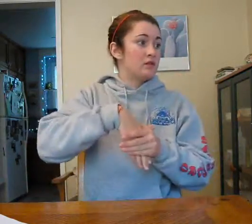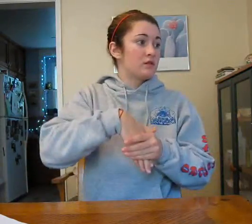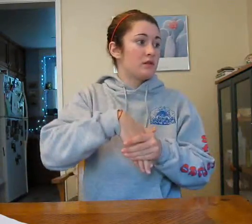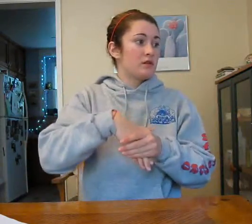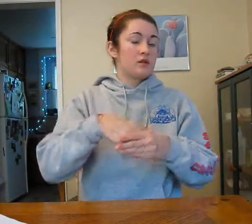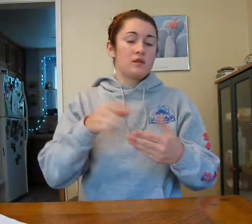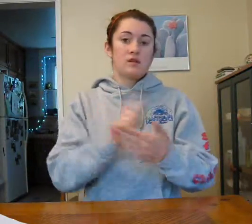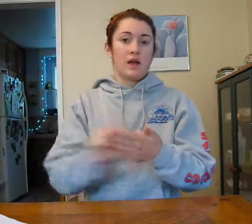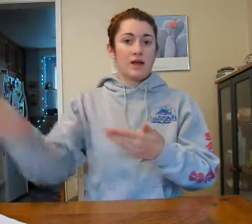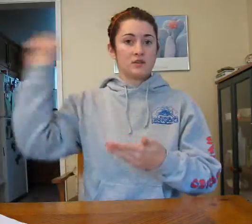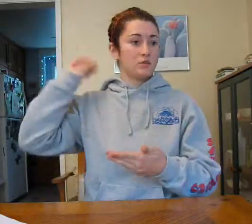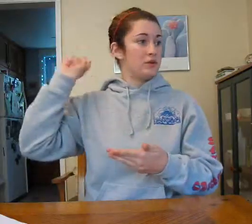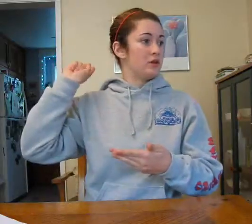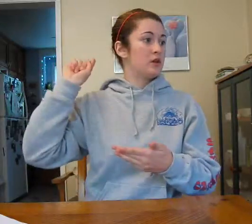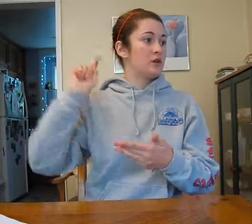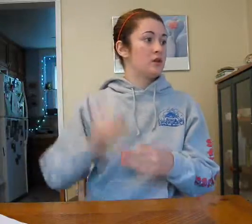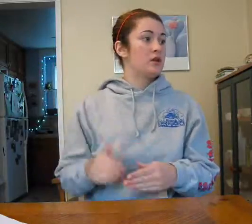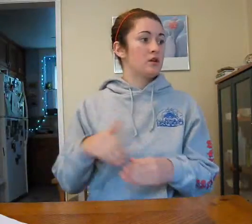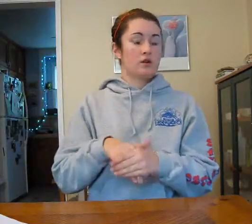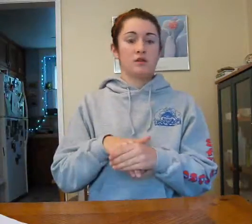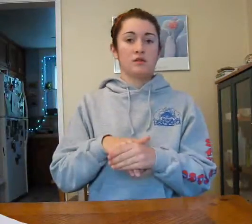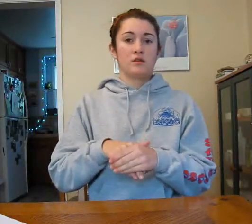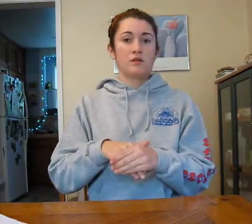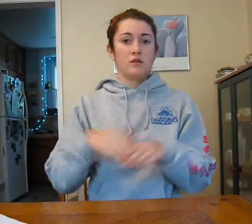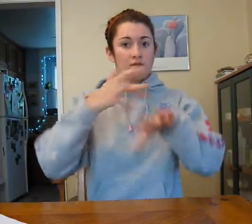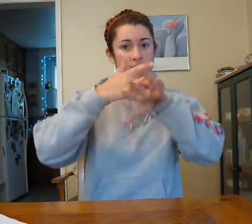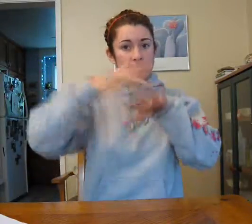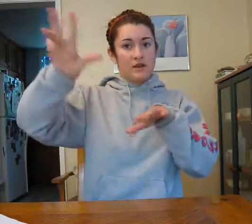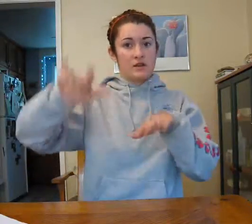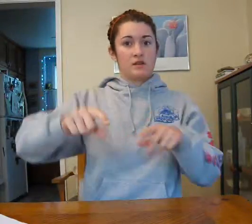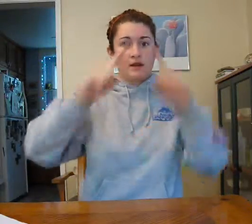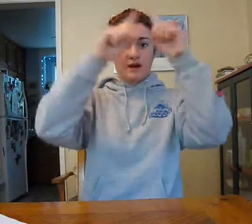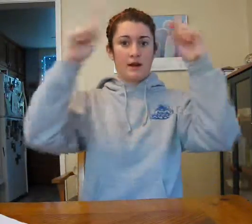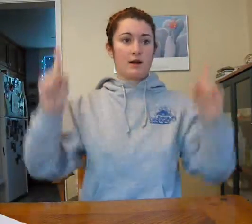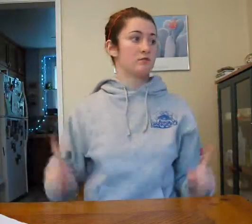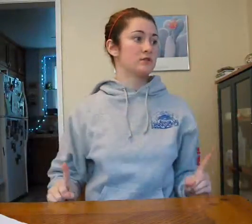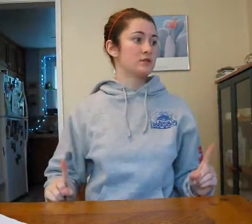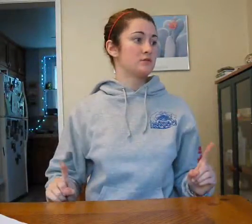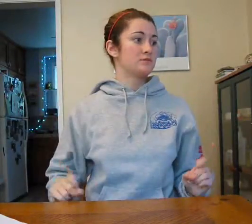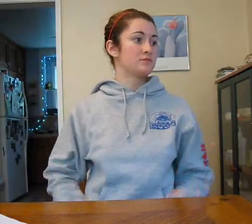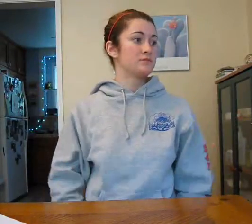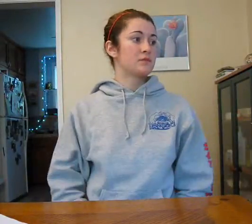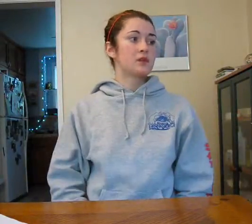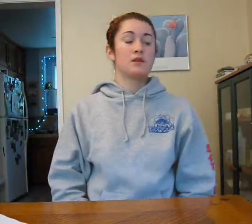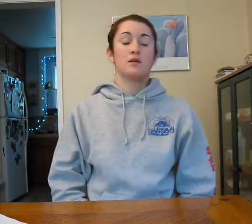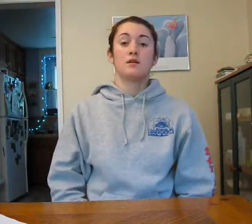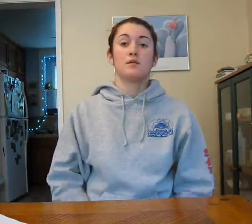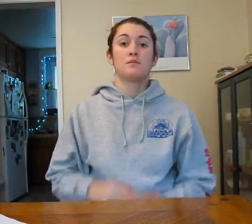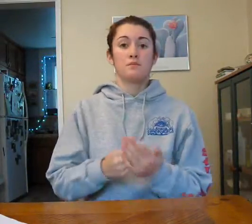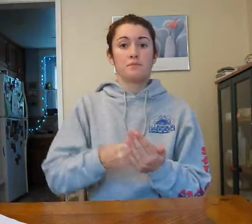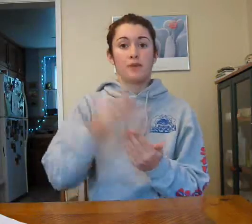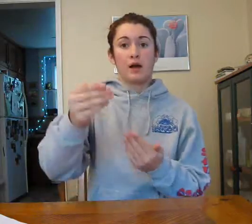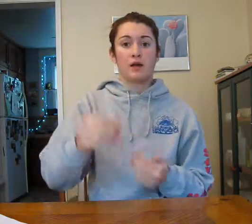last week in vacant house by